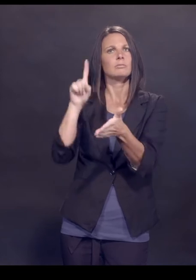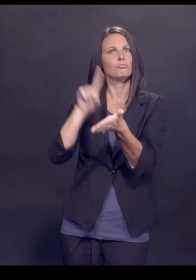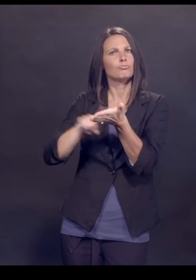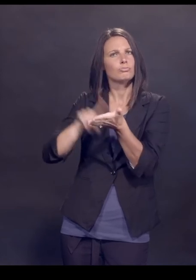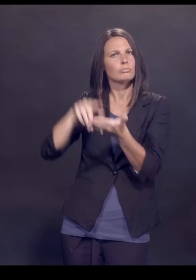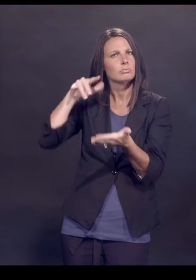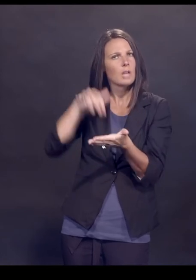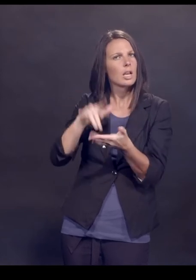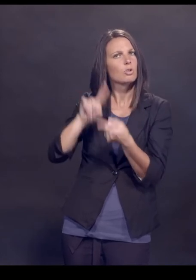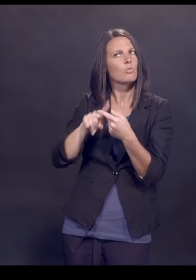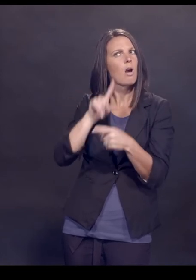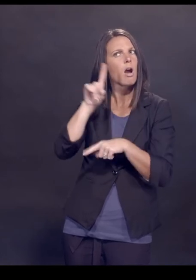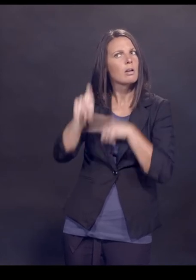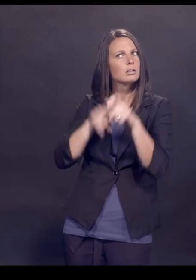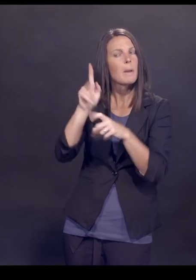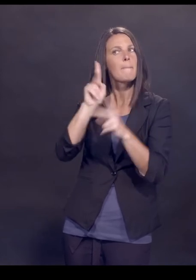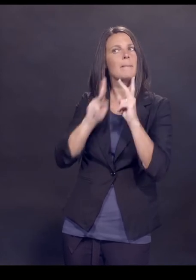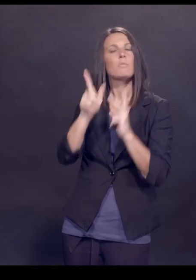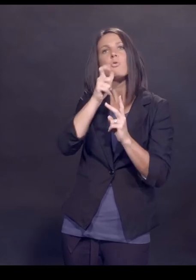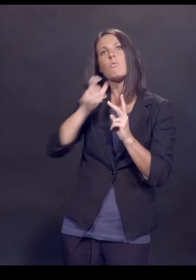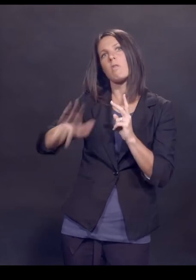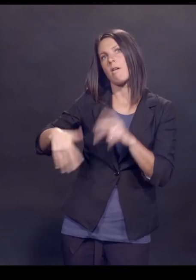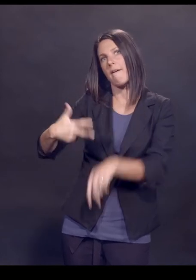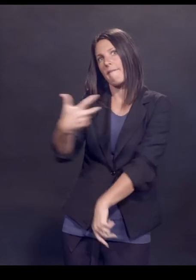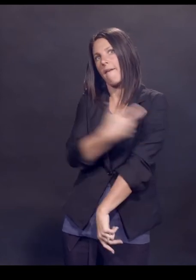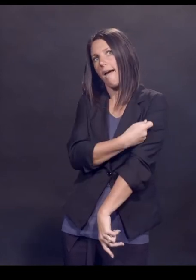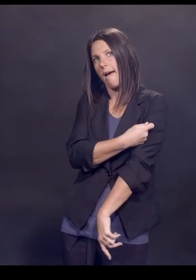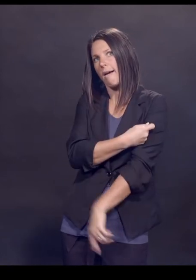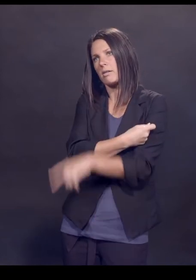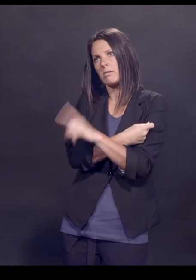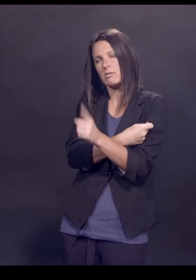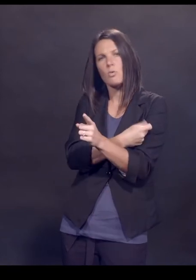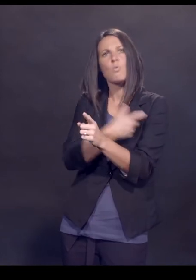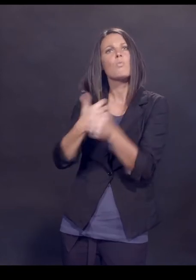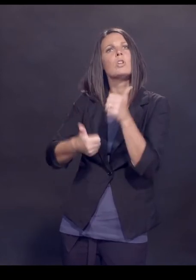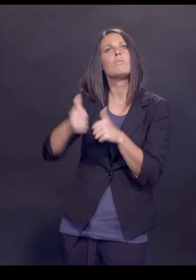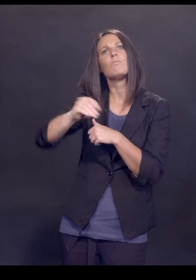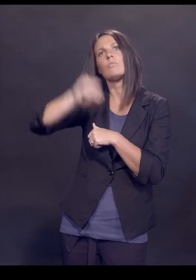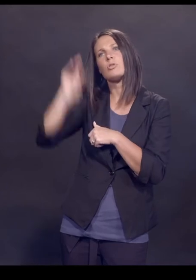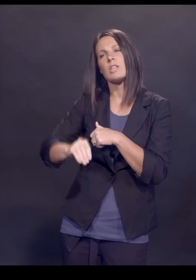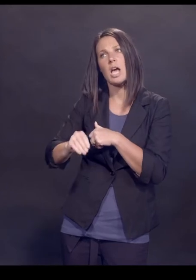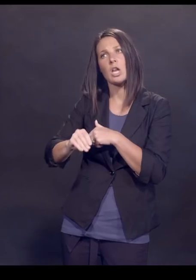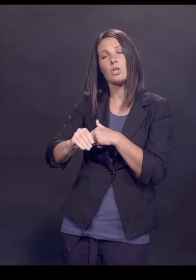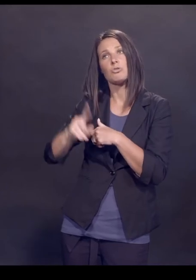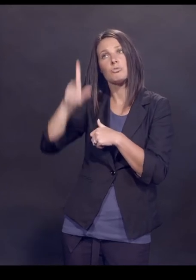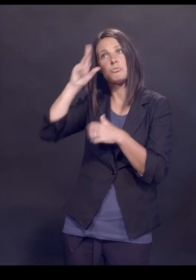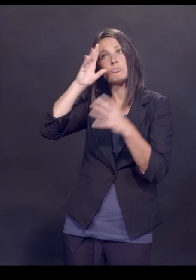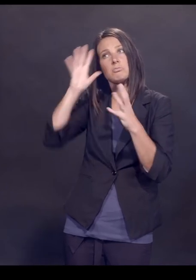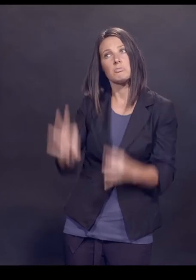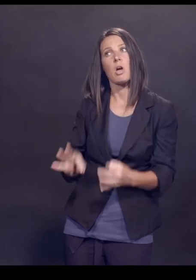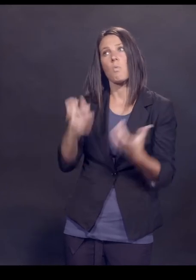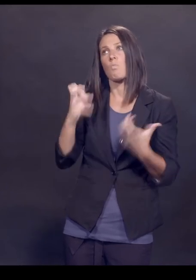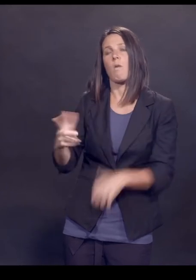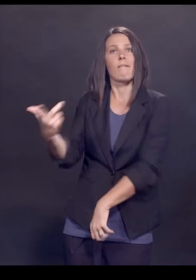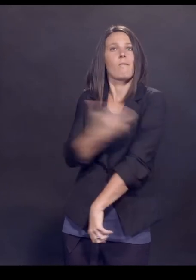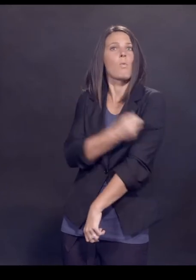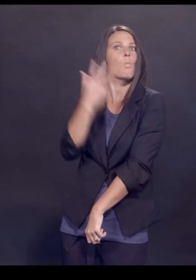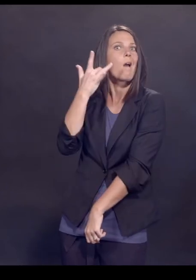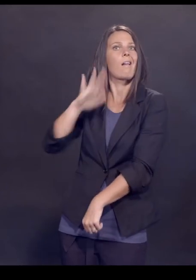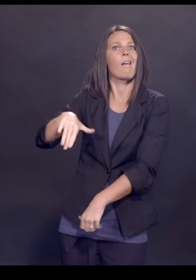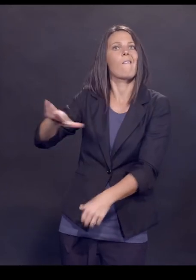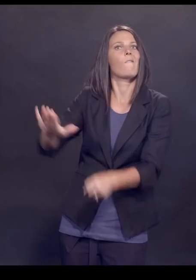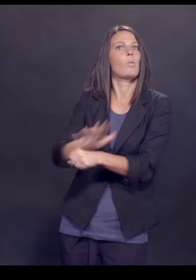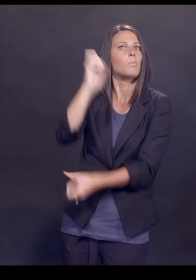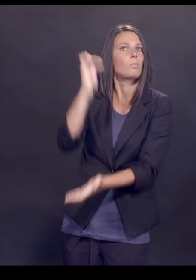study trying to ask the question of those who haven't been vaccinated, what percentage are choosing not to be vaccinated because the vaccine hasn't been fully